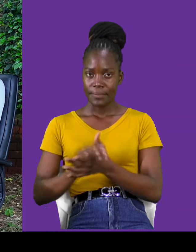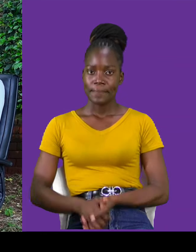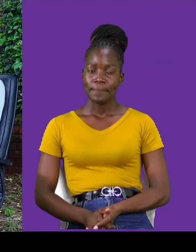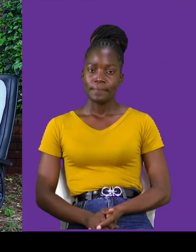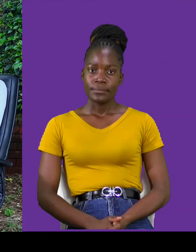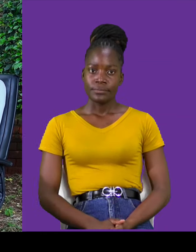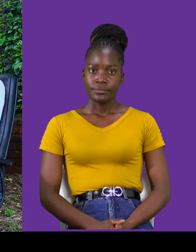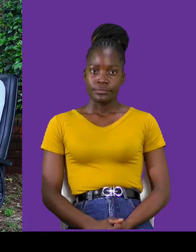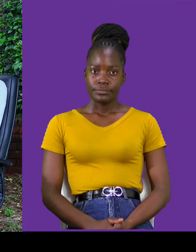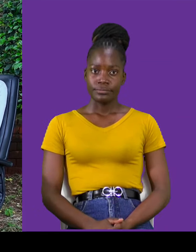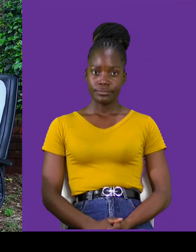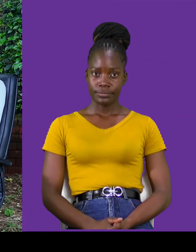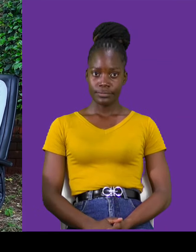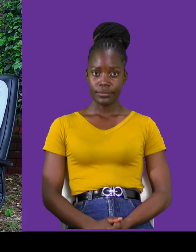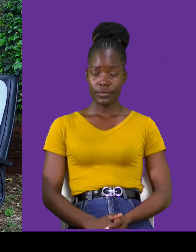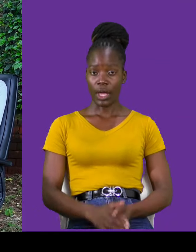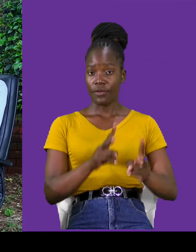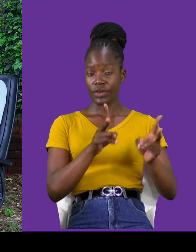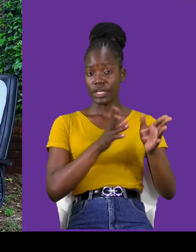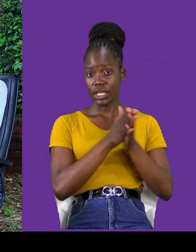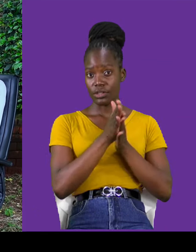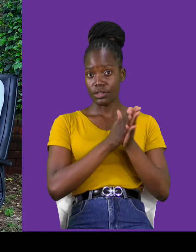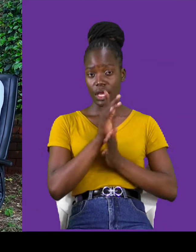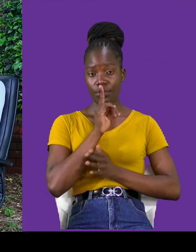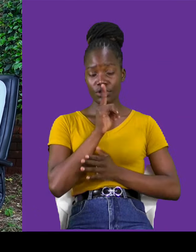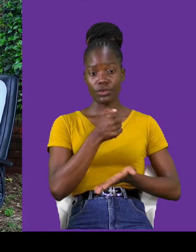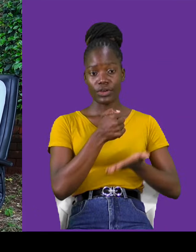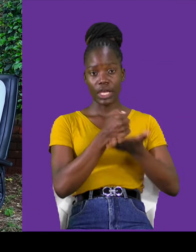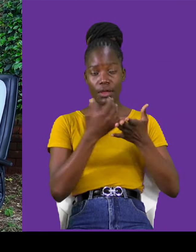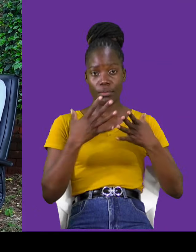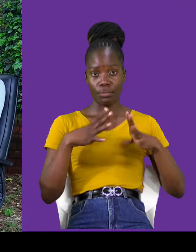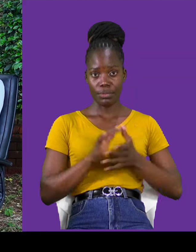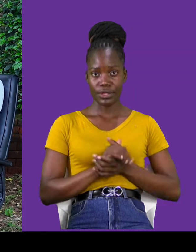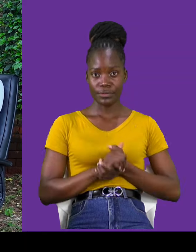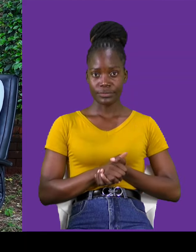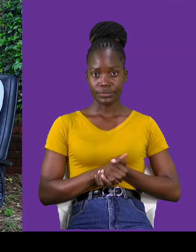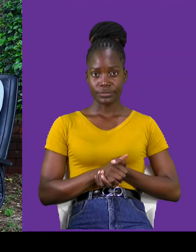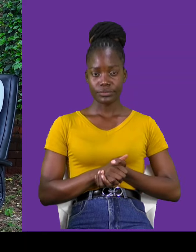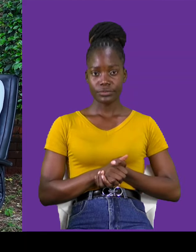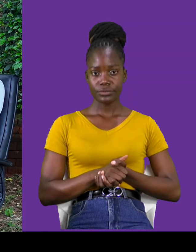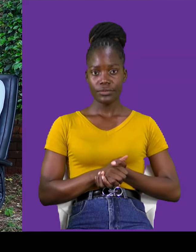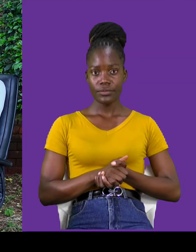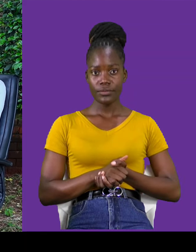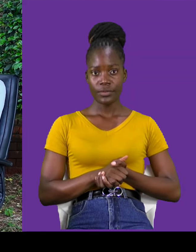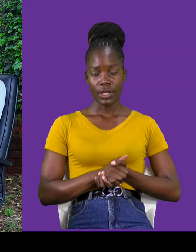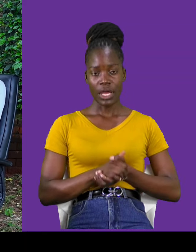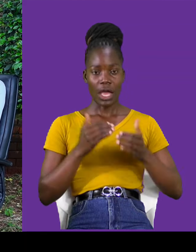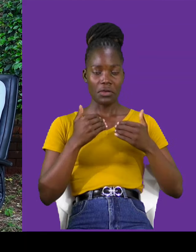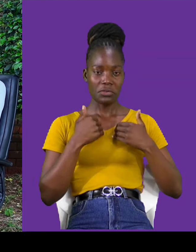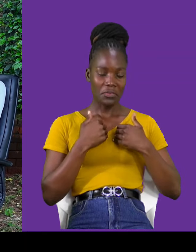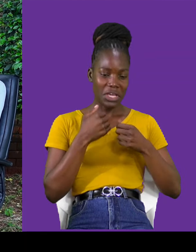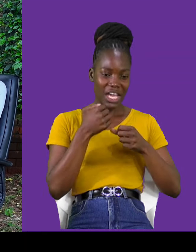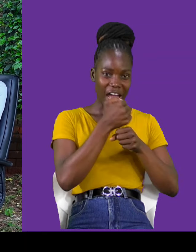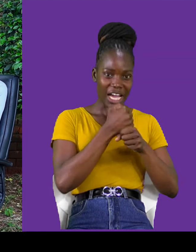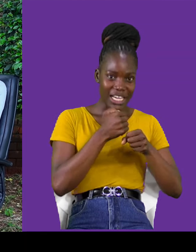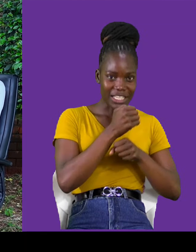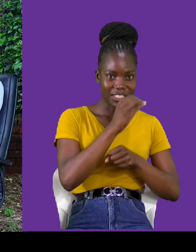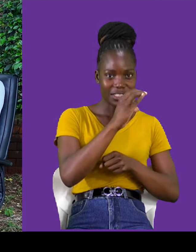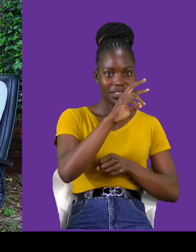Oh, that's interesting. thing. I'm sure you've helped a lot of people there. Anyone who was having, like, a crash mahali, and I do know how to go about it,